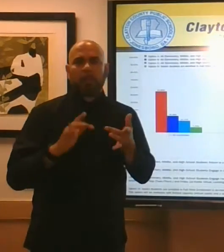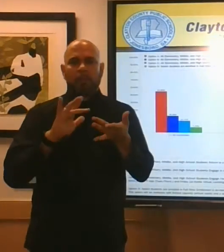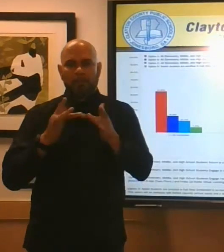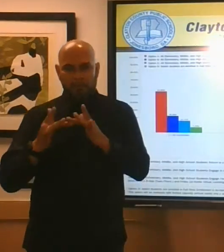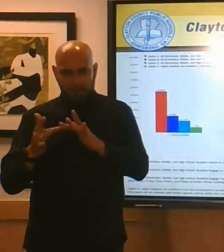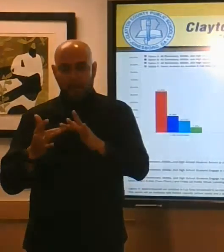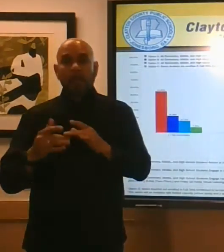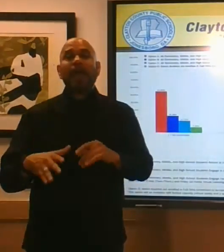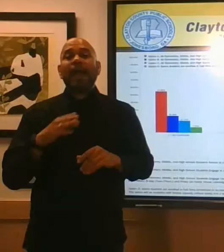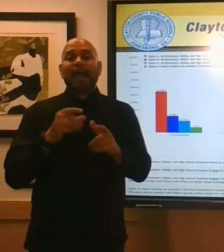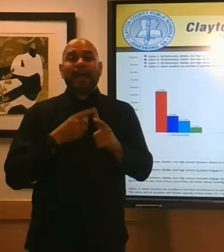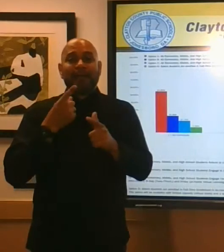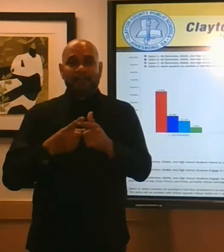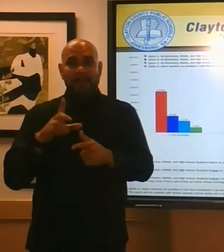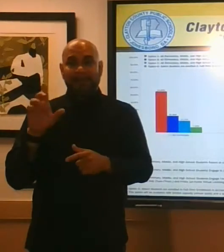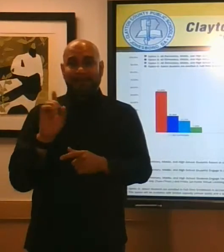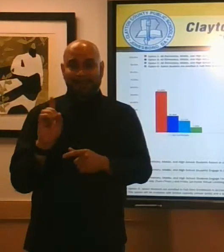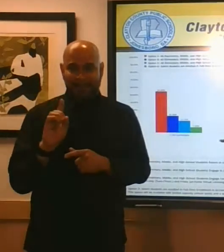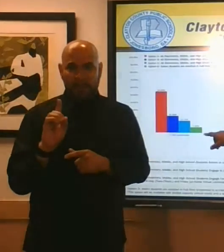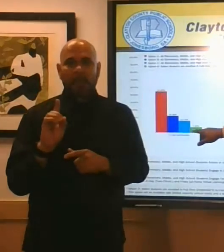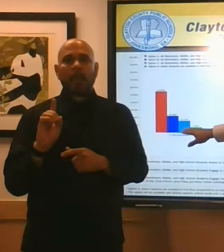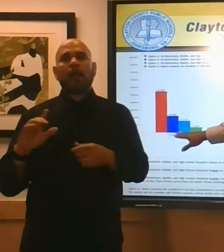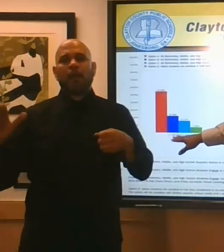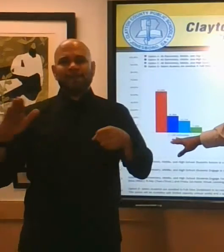academy as you can see